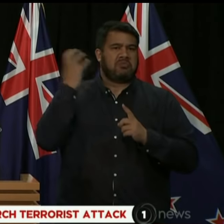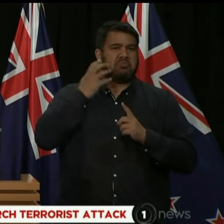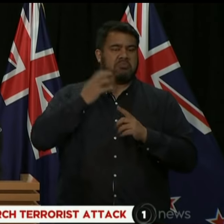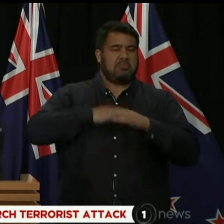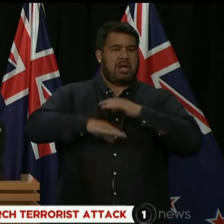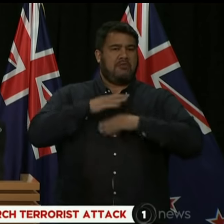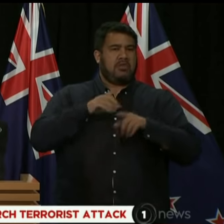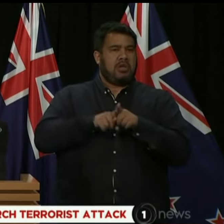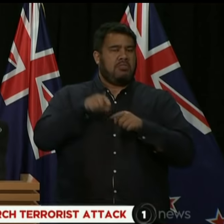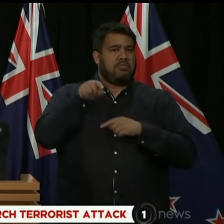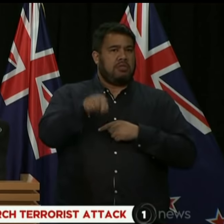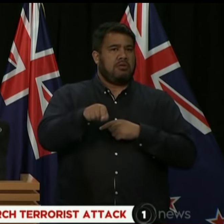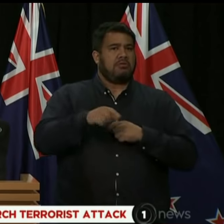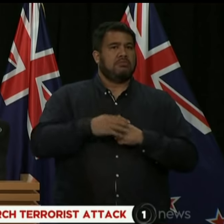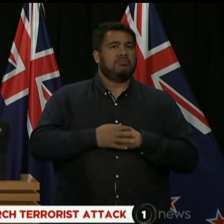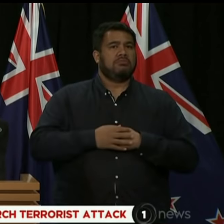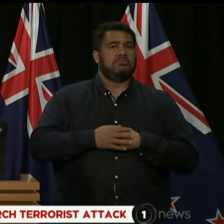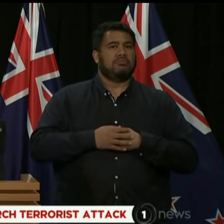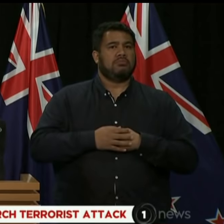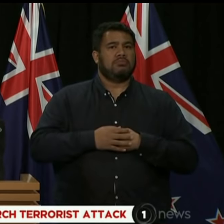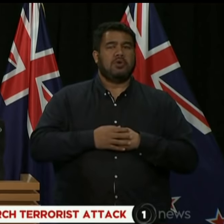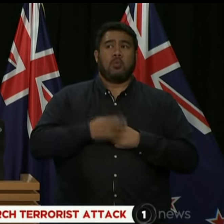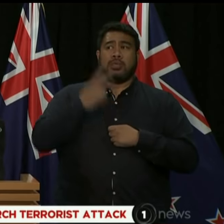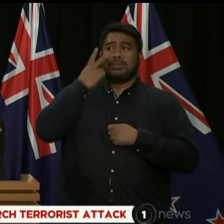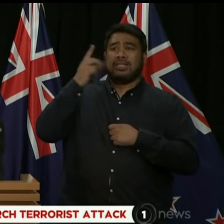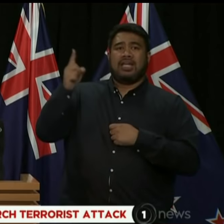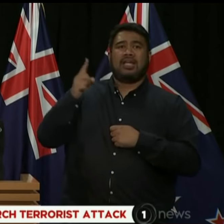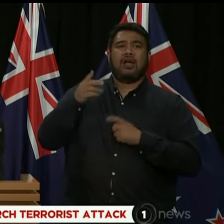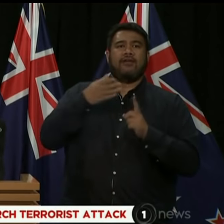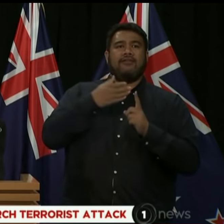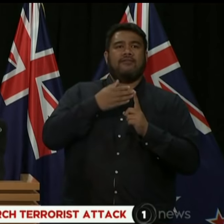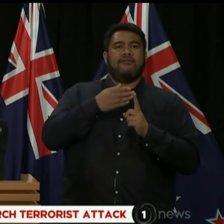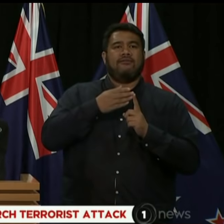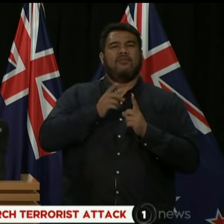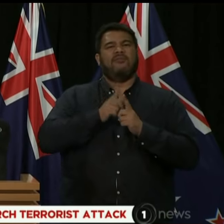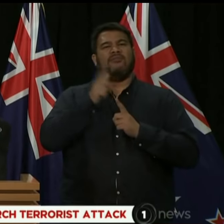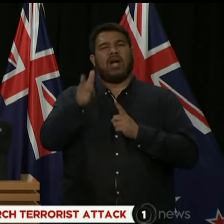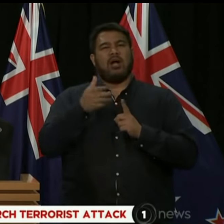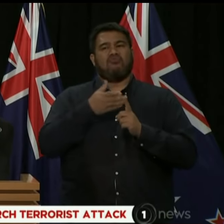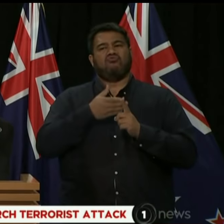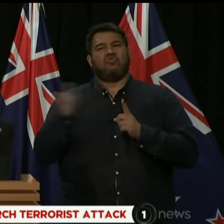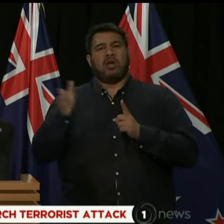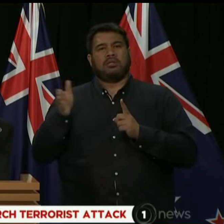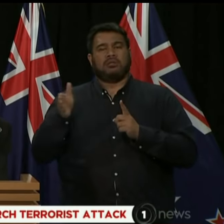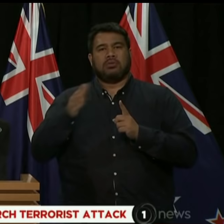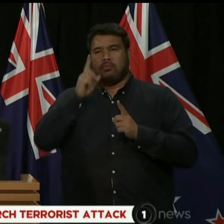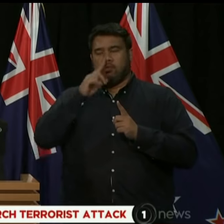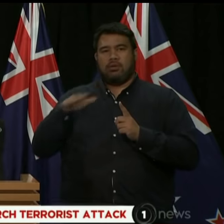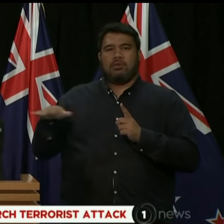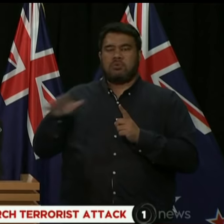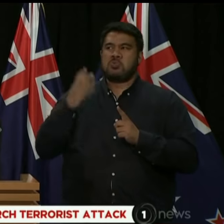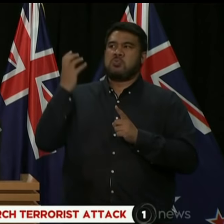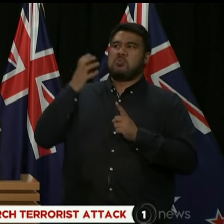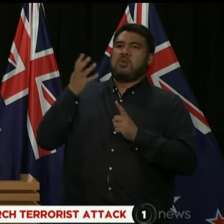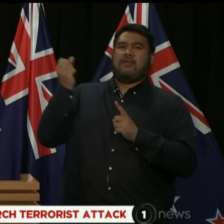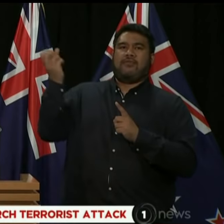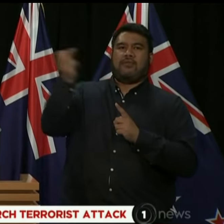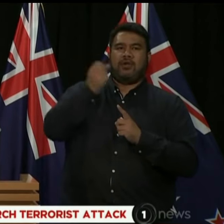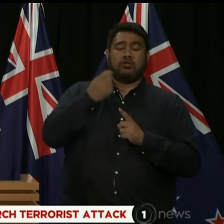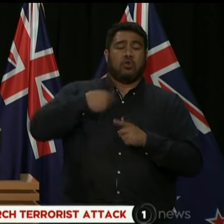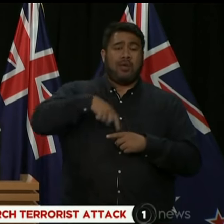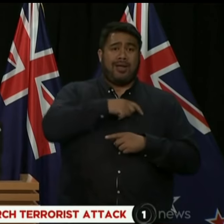indicators around far-right extremism, our intelligence community has been stepping up their investigations